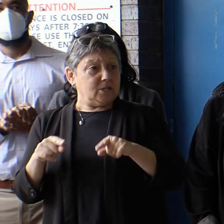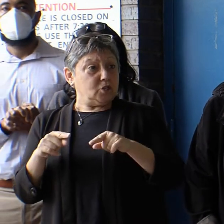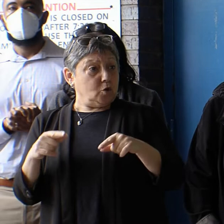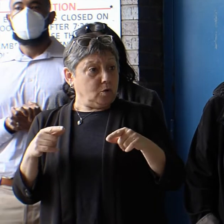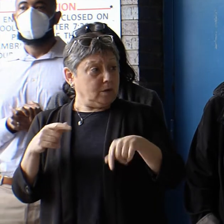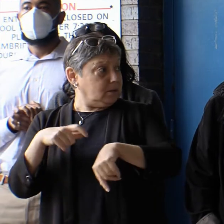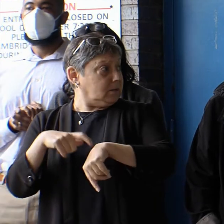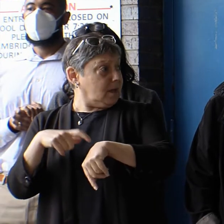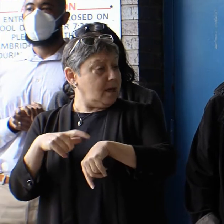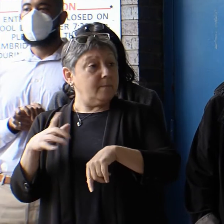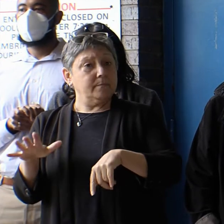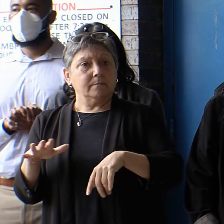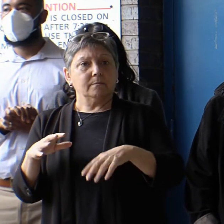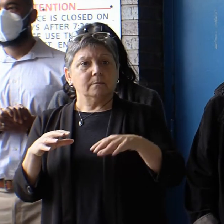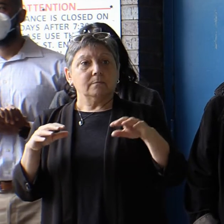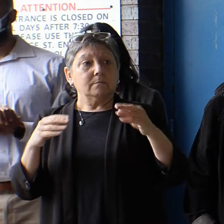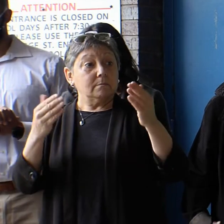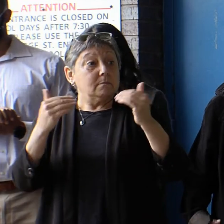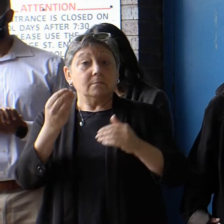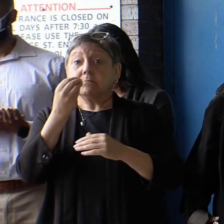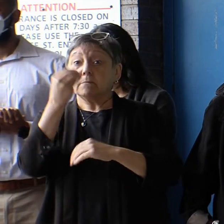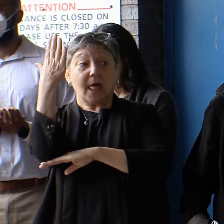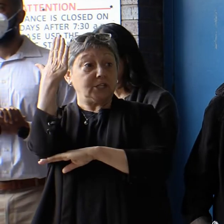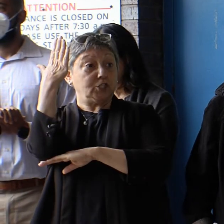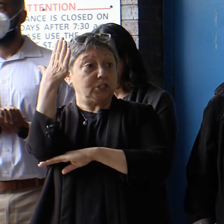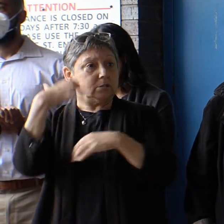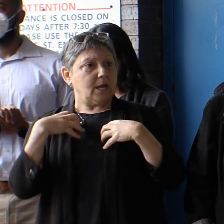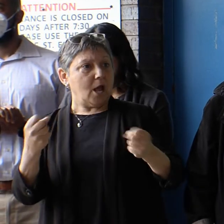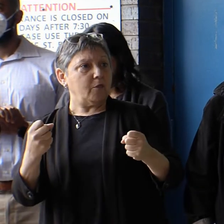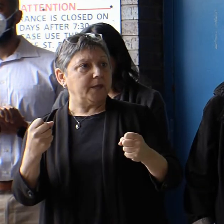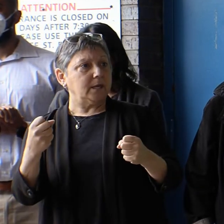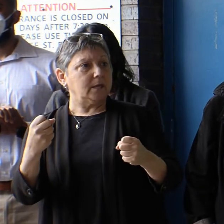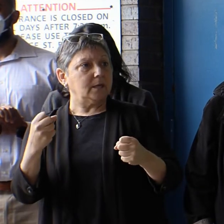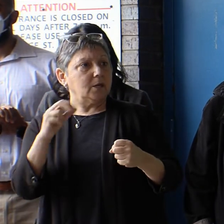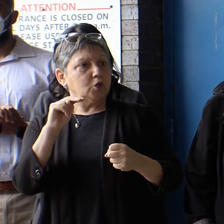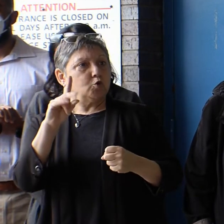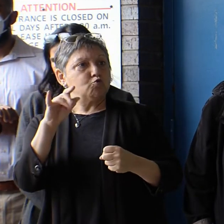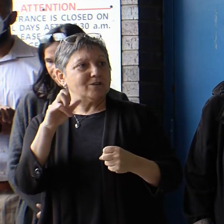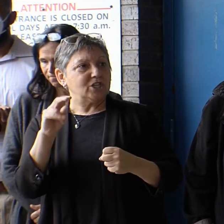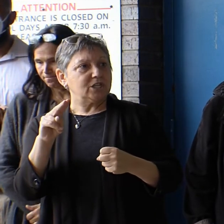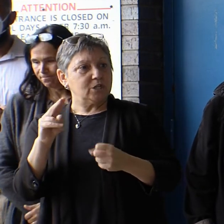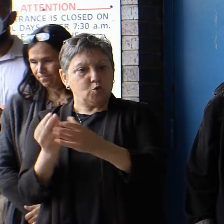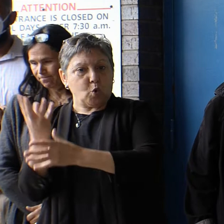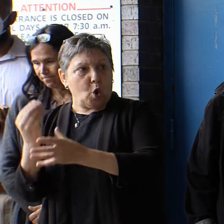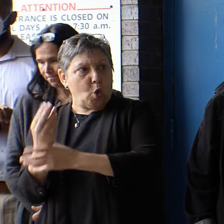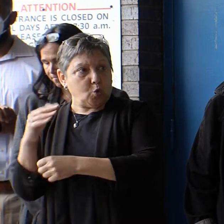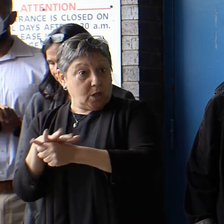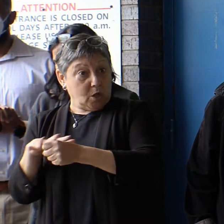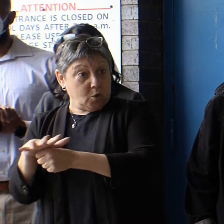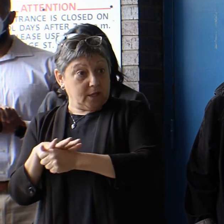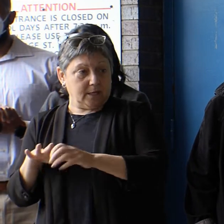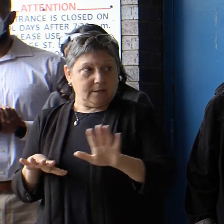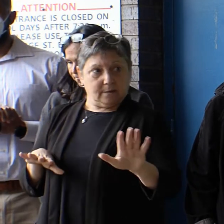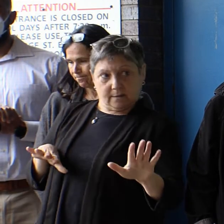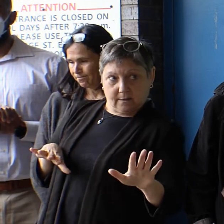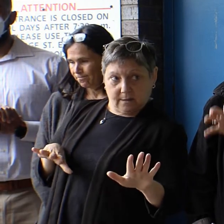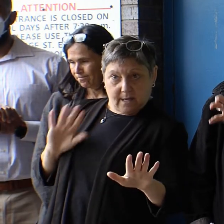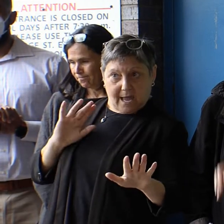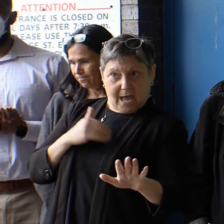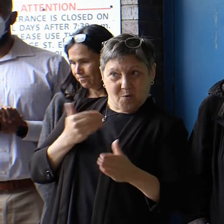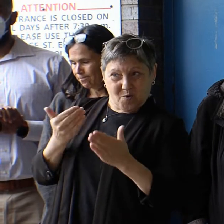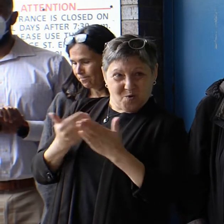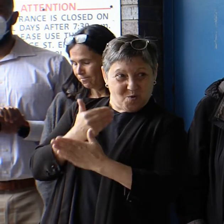school lunches that are healthy, nutritious, locally produced, and by the way, our new vendor